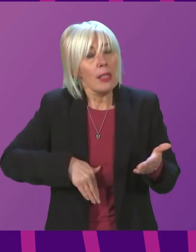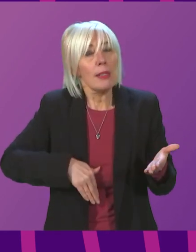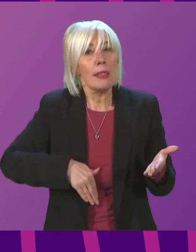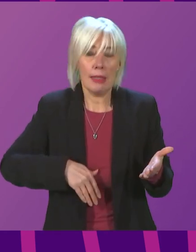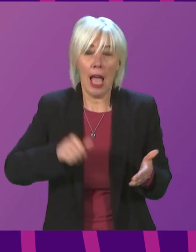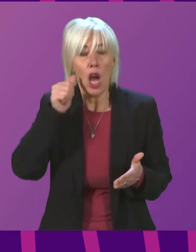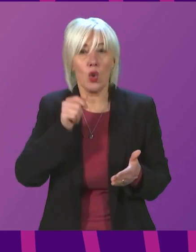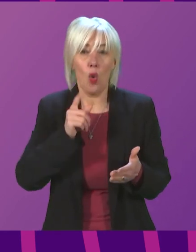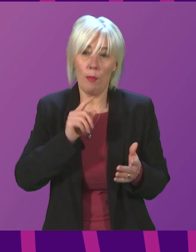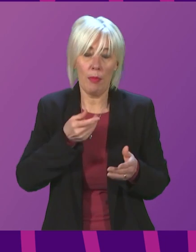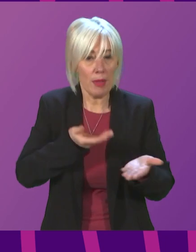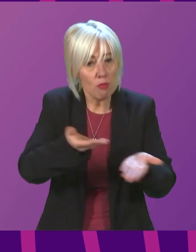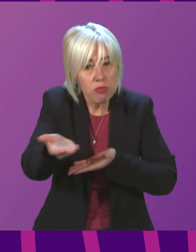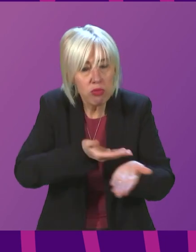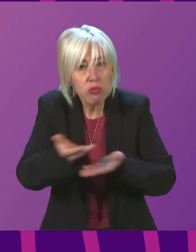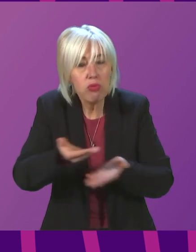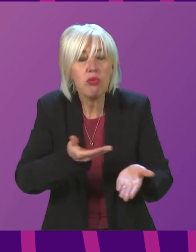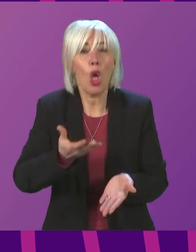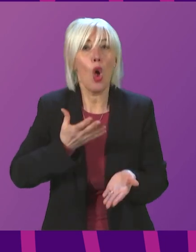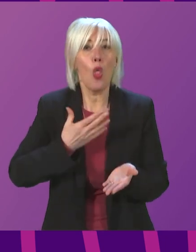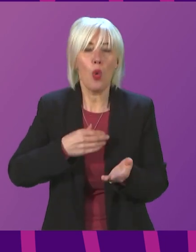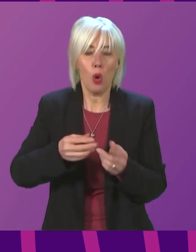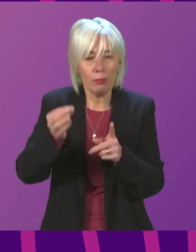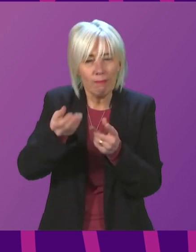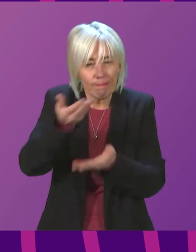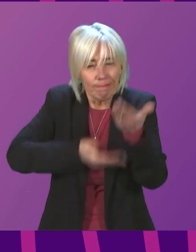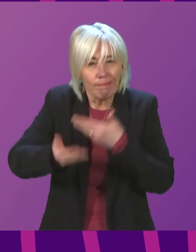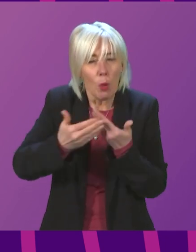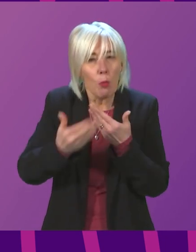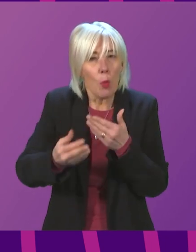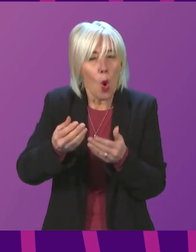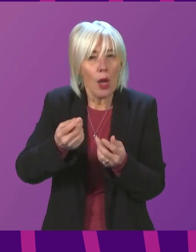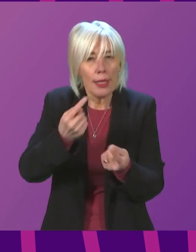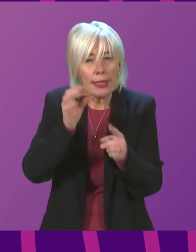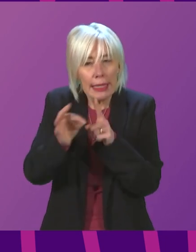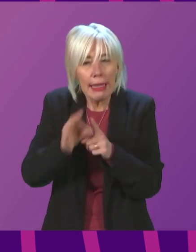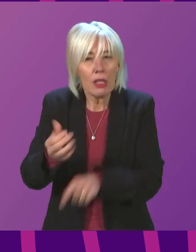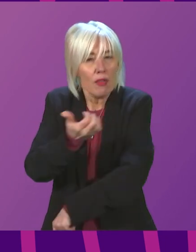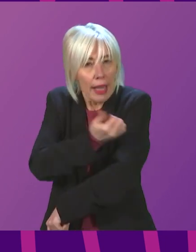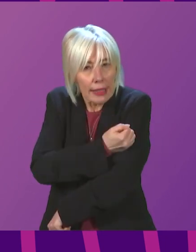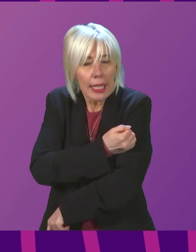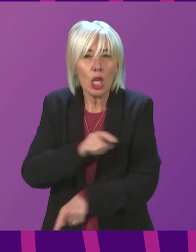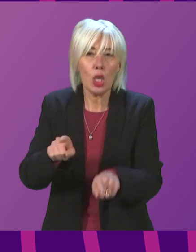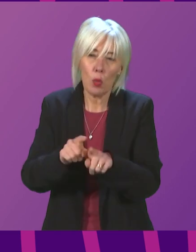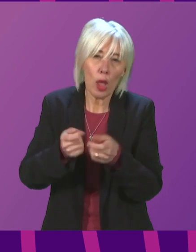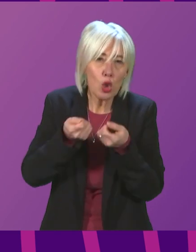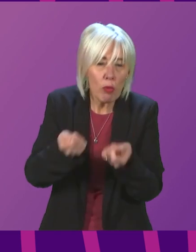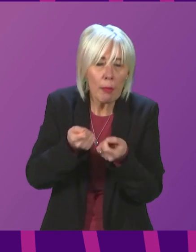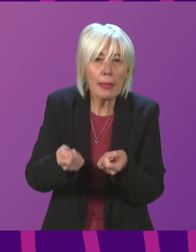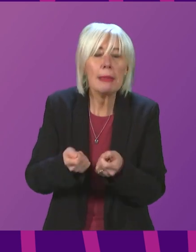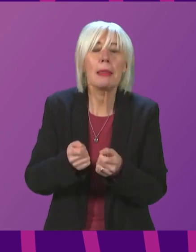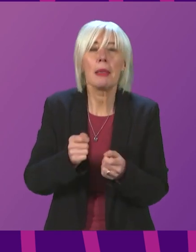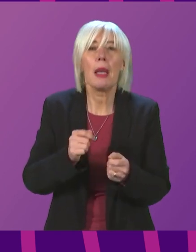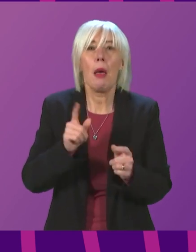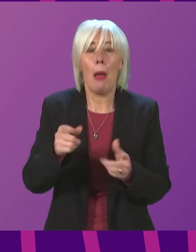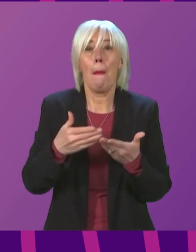to those women who want to discuss vaccination in more detail and are in touch with patients to provide further information on treatment and vaccination. Public